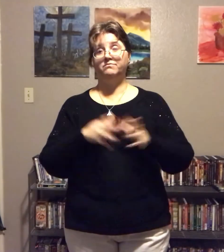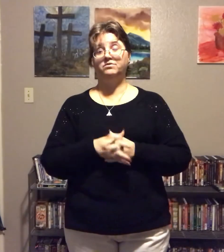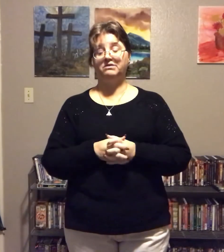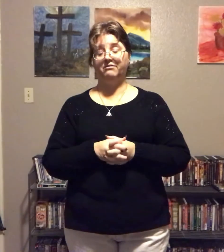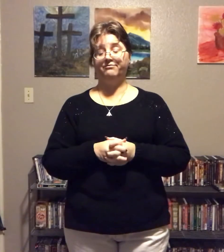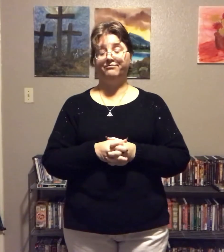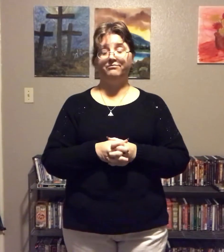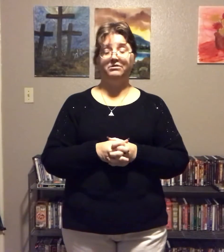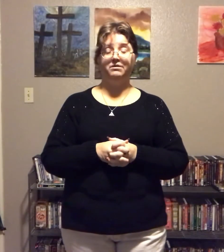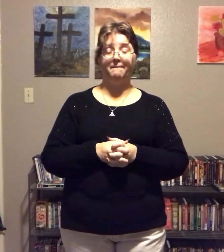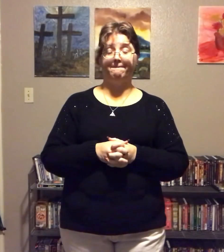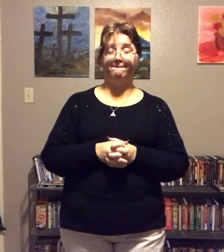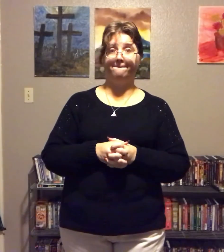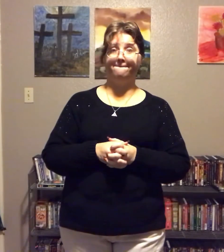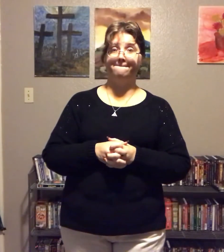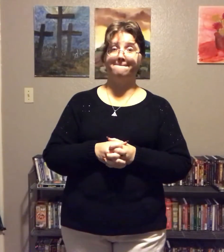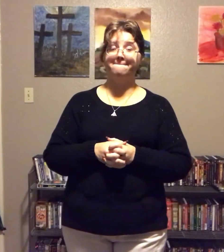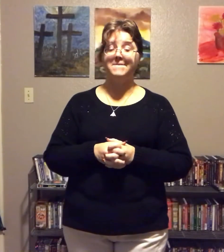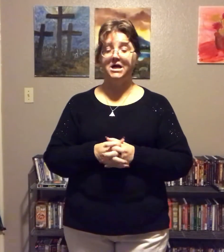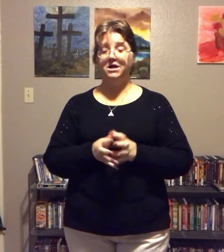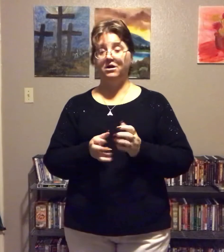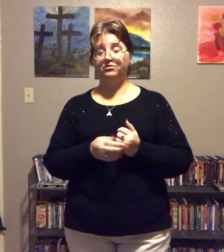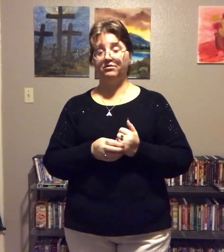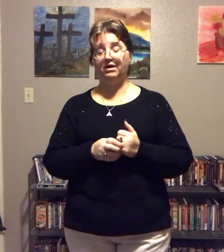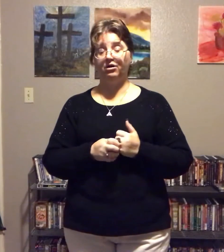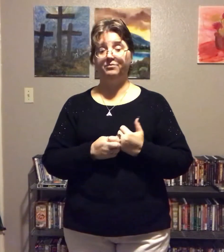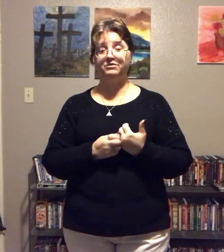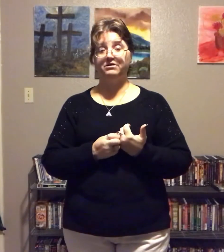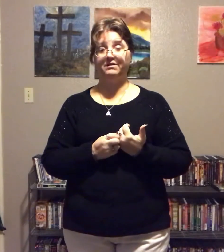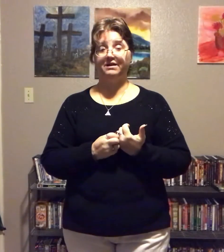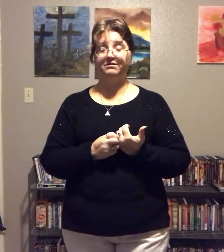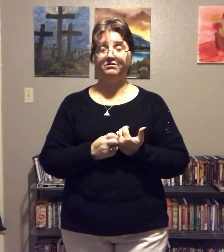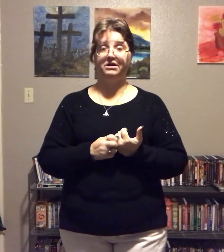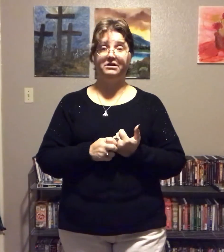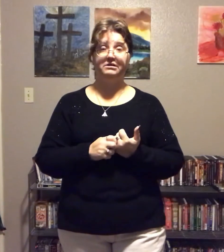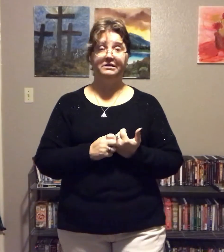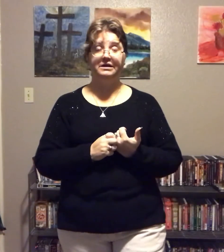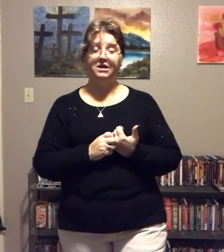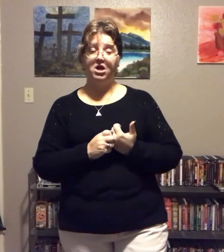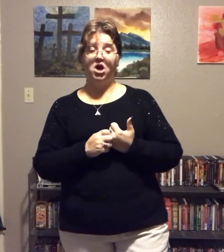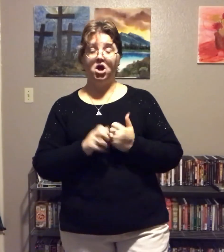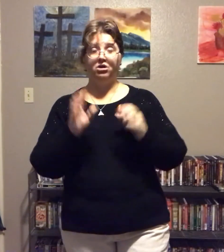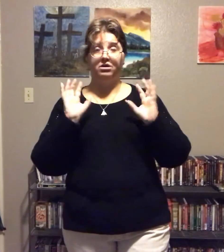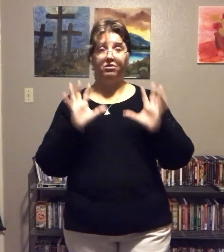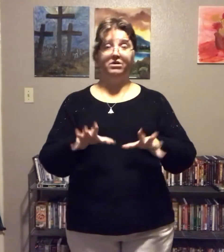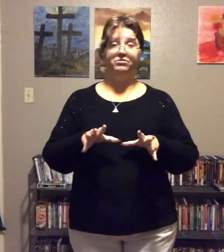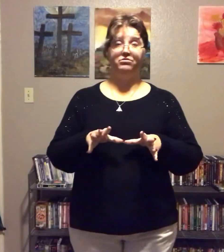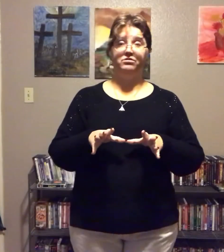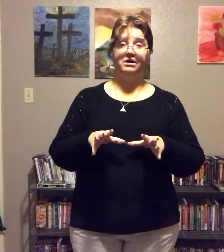So, that's it. So, I hope that you got that straight. No exercise.